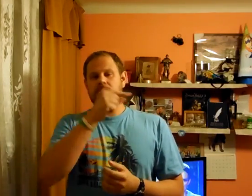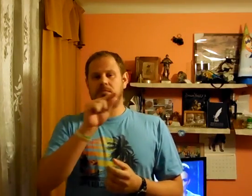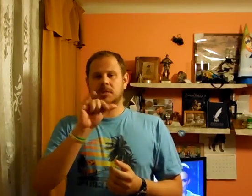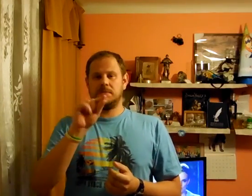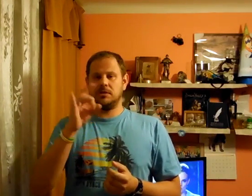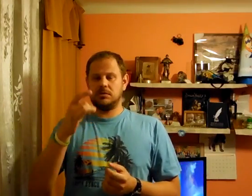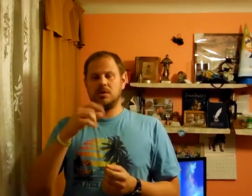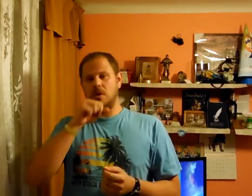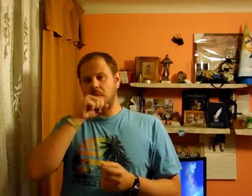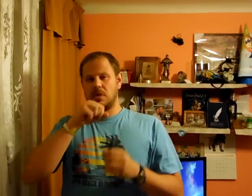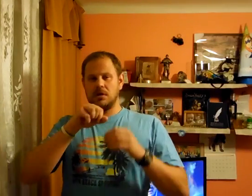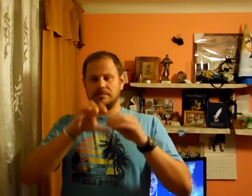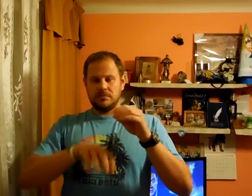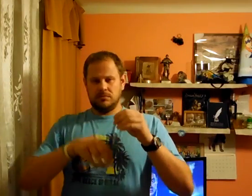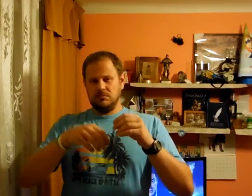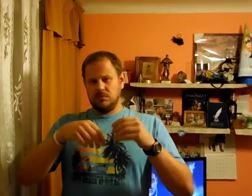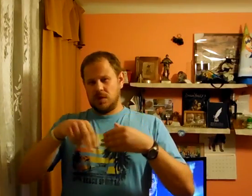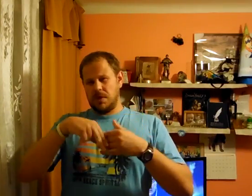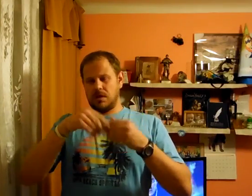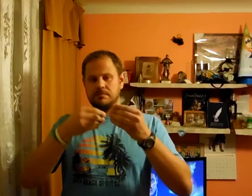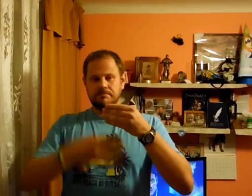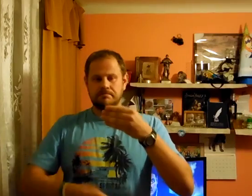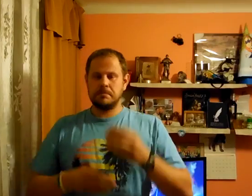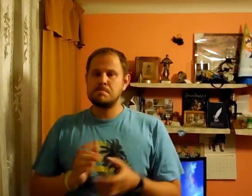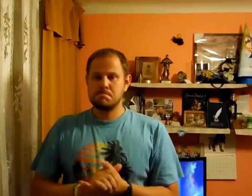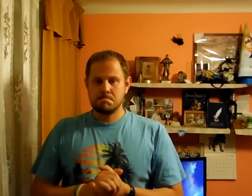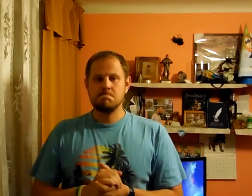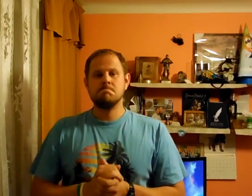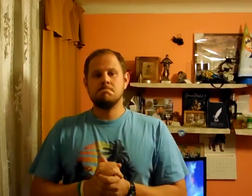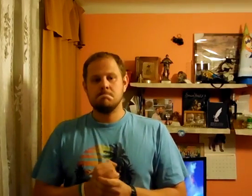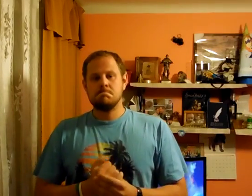I suppose that such conversations are bound by constraints of time or place.